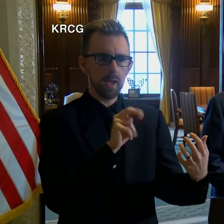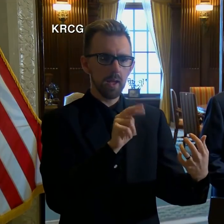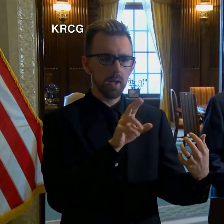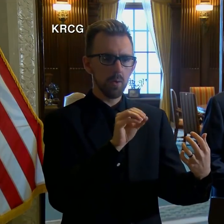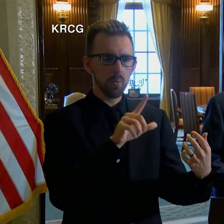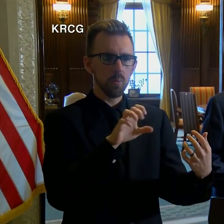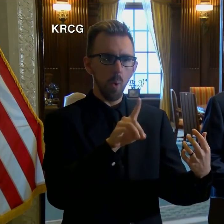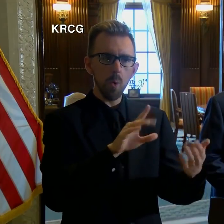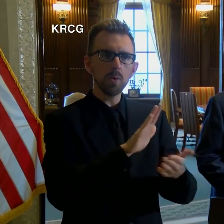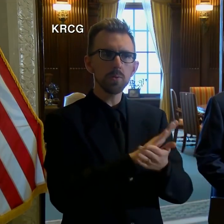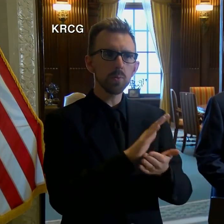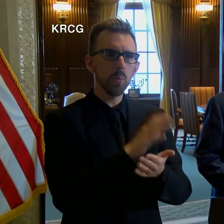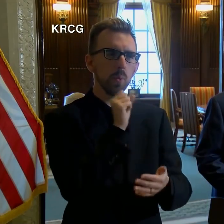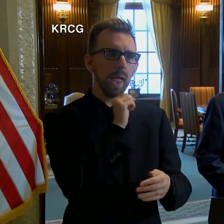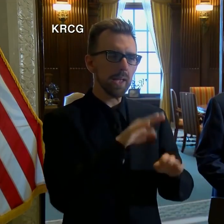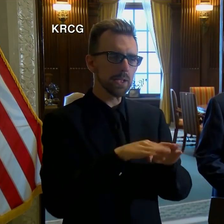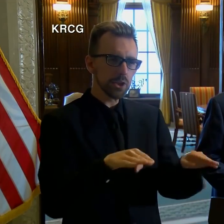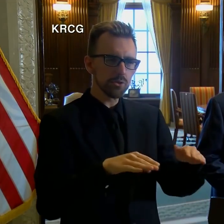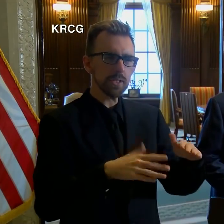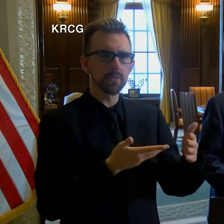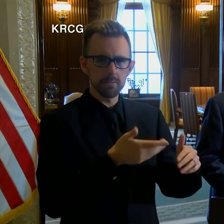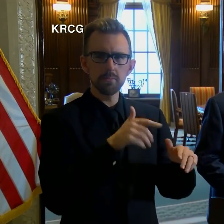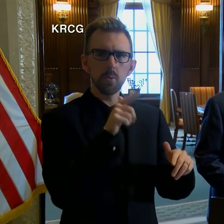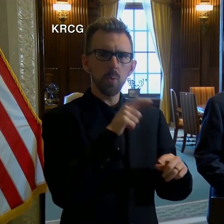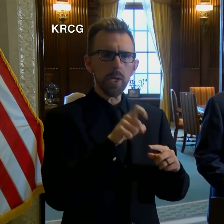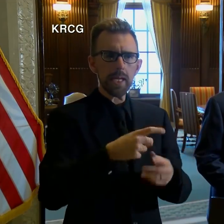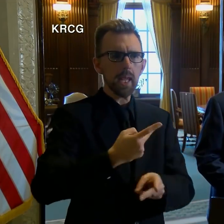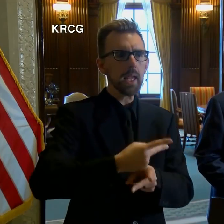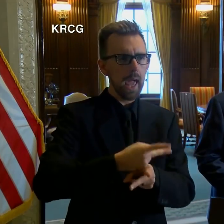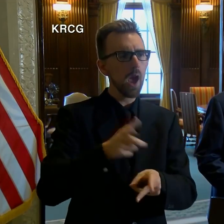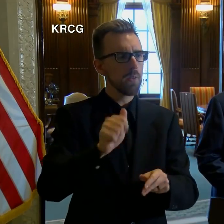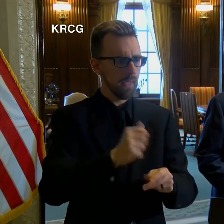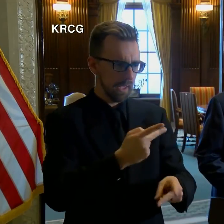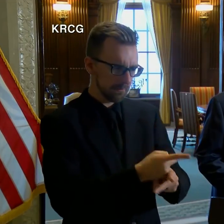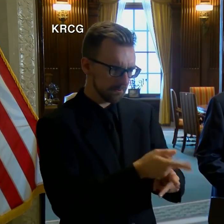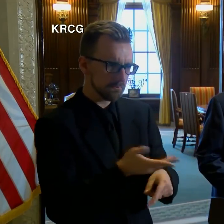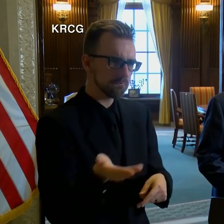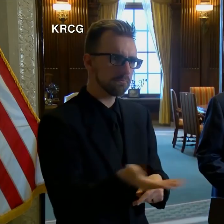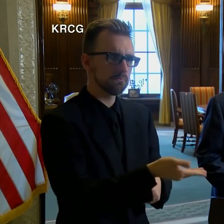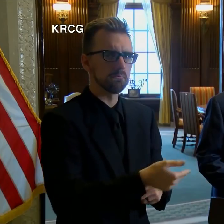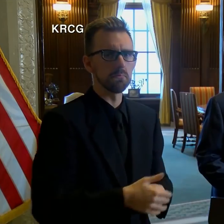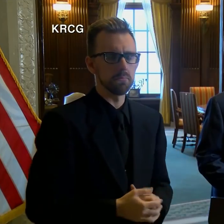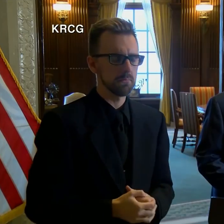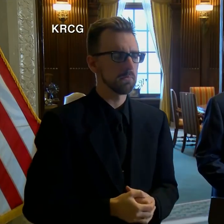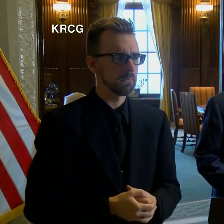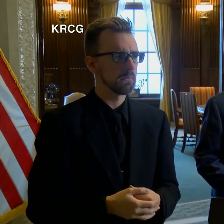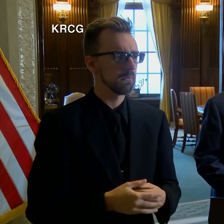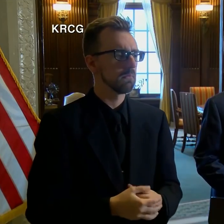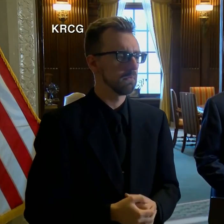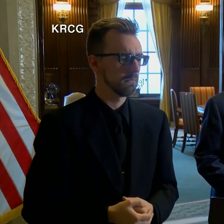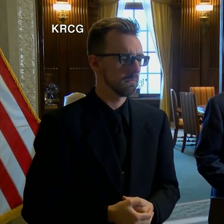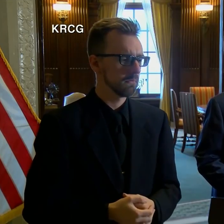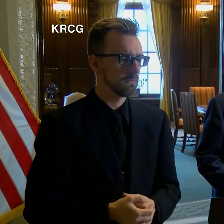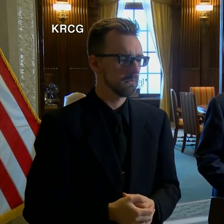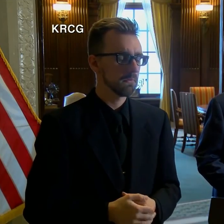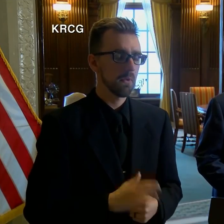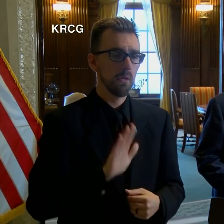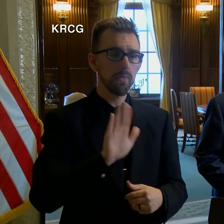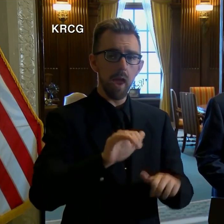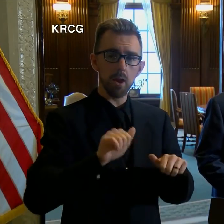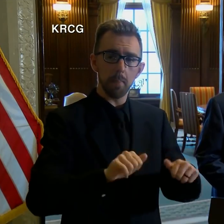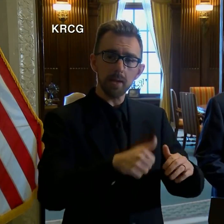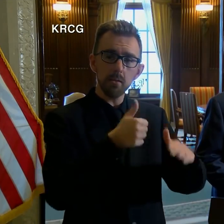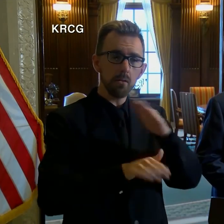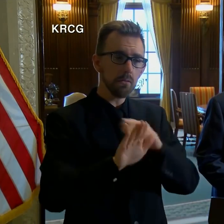school-aged children who need care. The provider will be permitted to exceed the license capacity of the